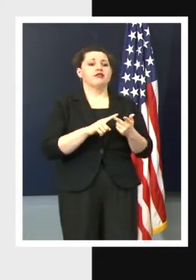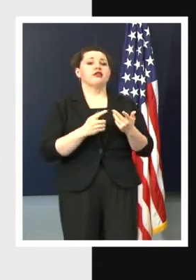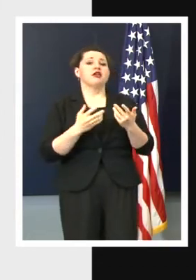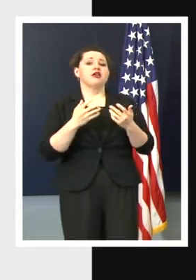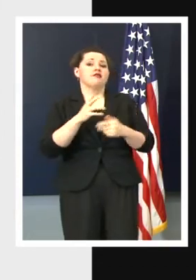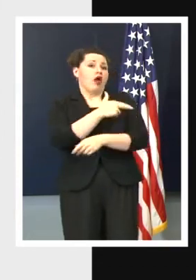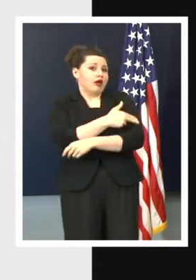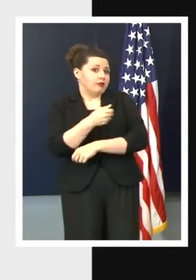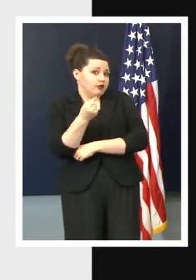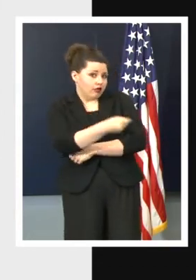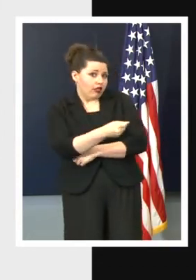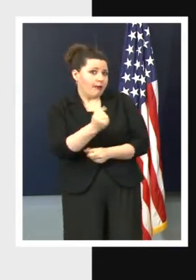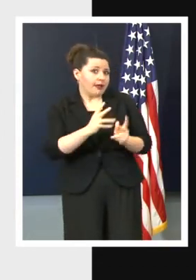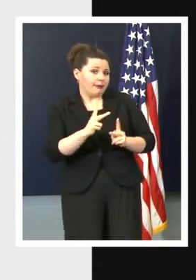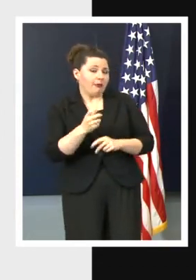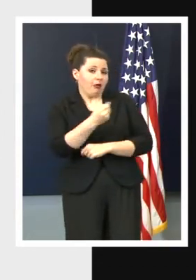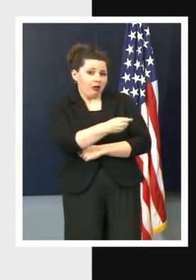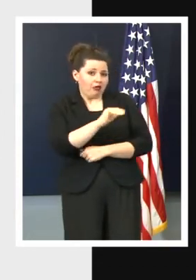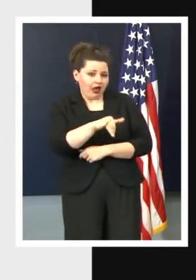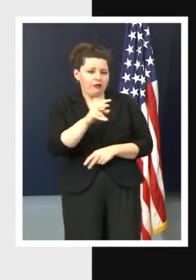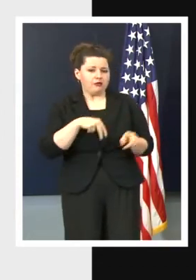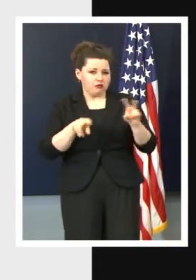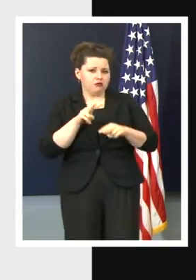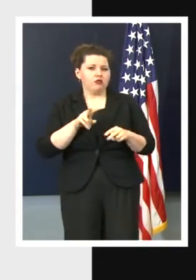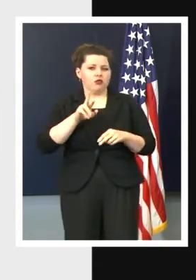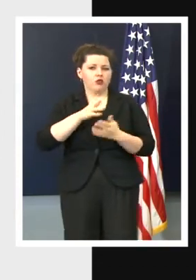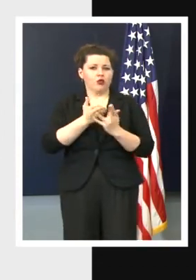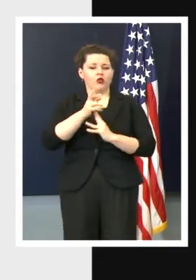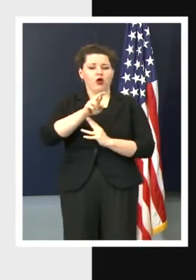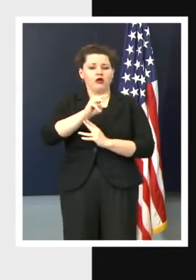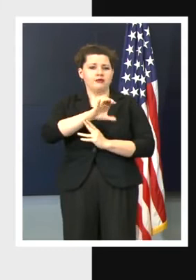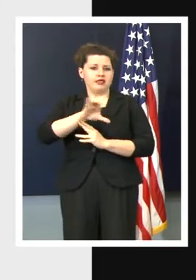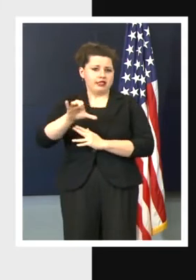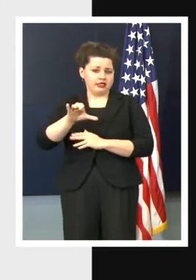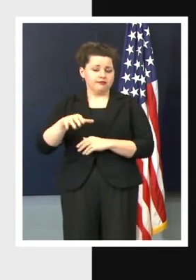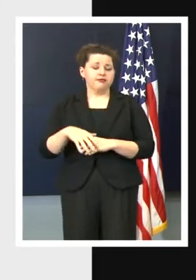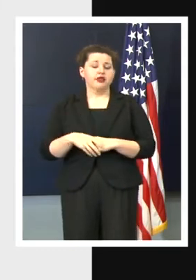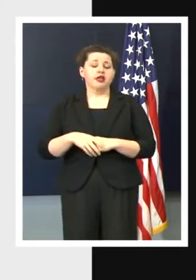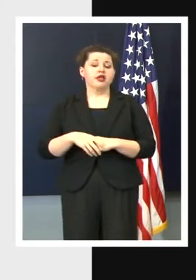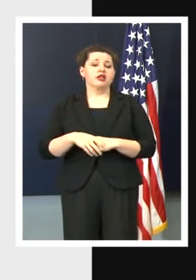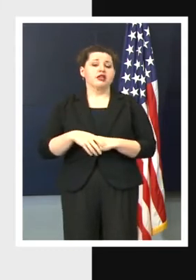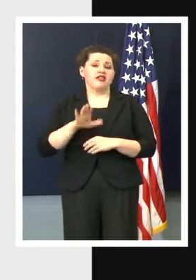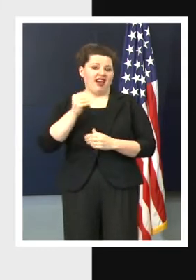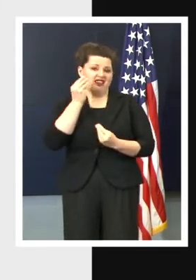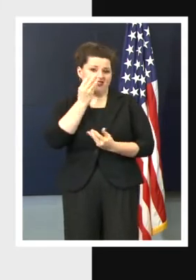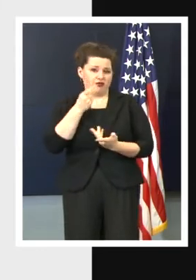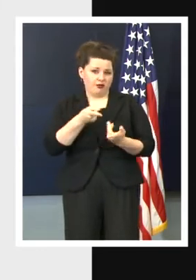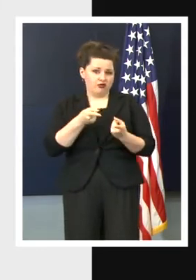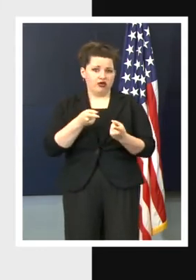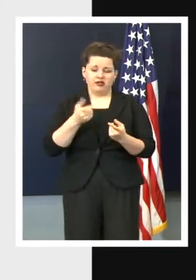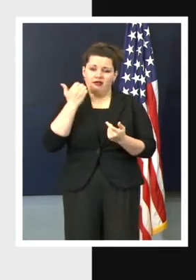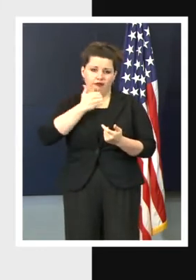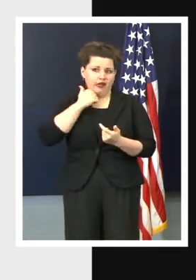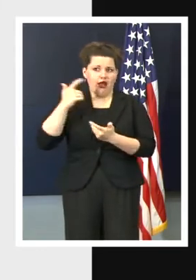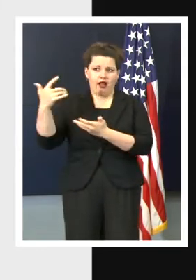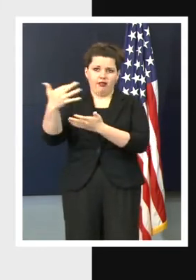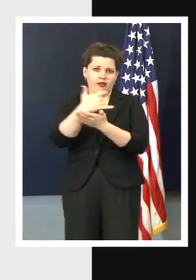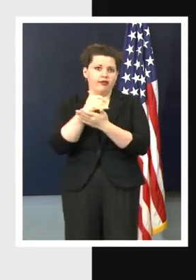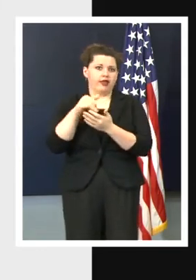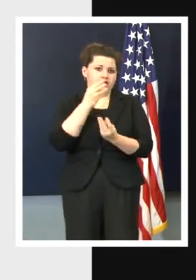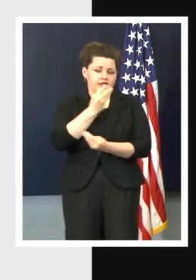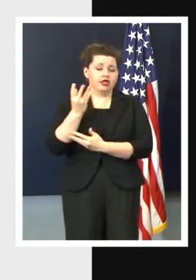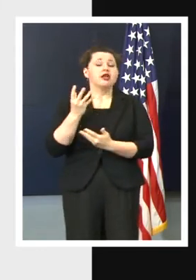hospitalization rates as we've been able to monitor through the RMCCC data that we get on a daily basis.